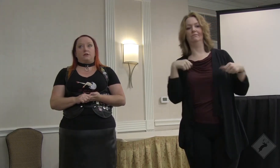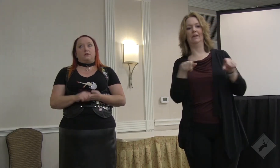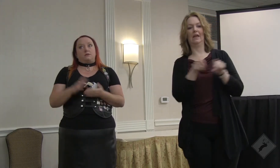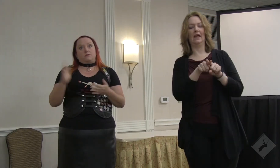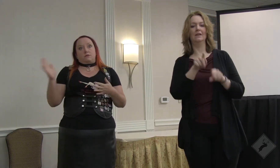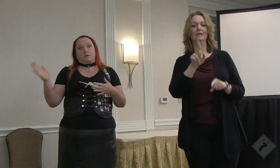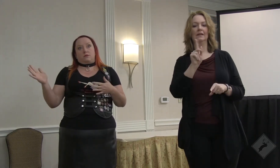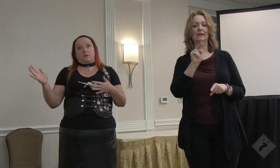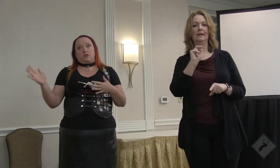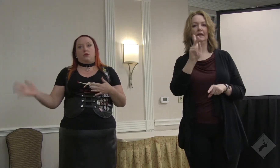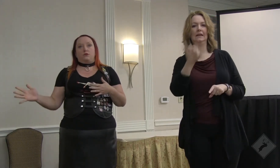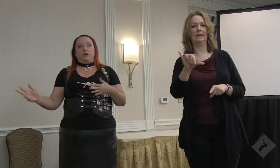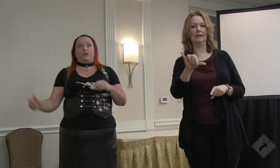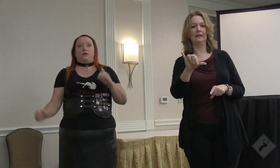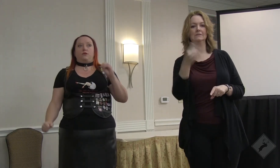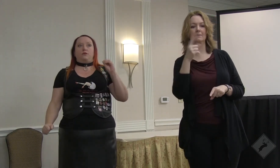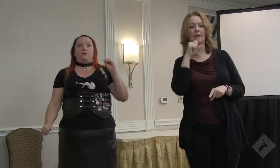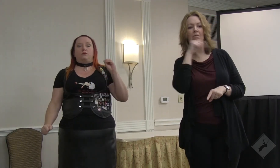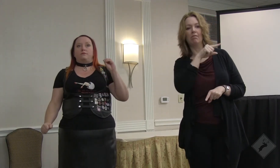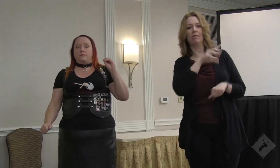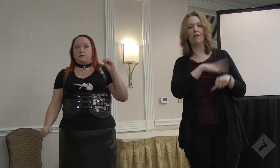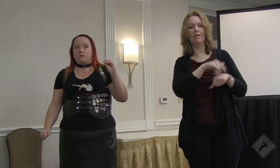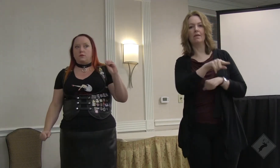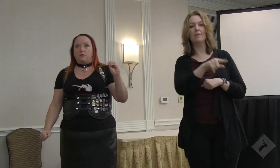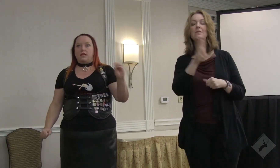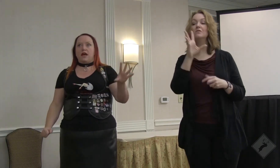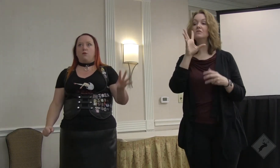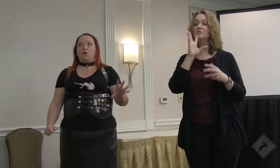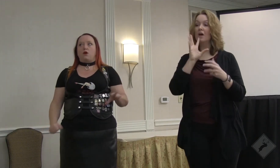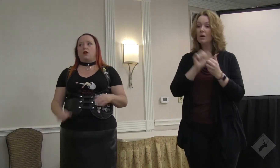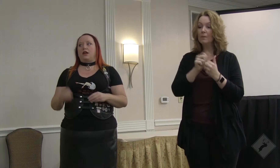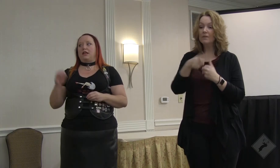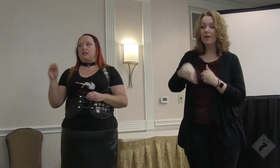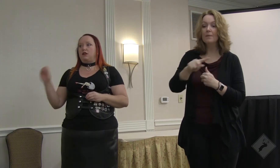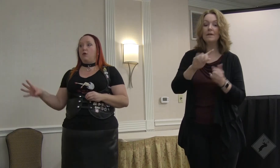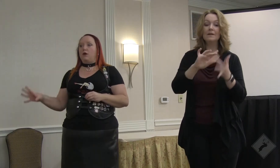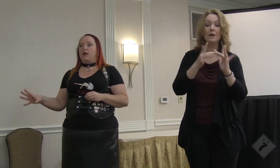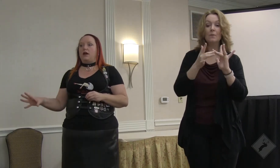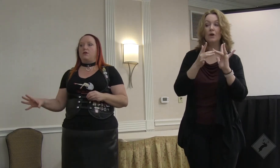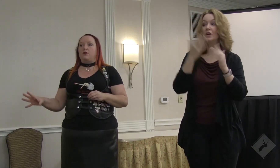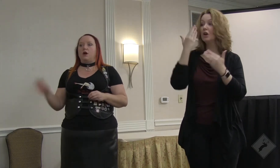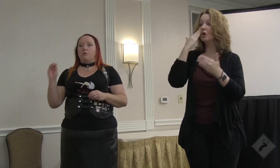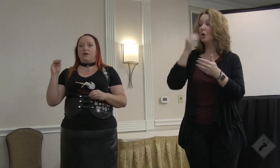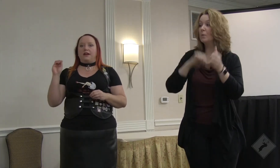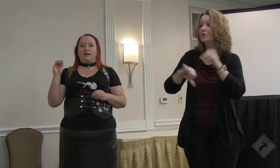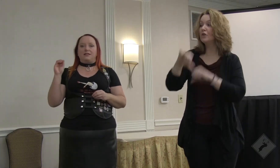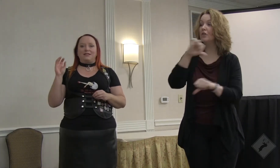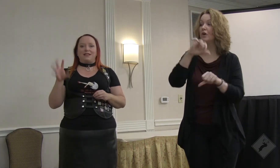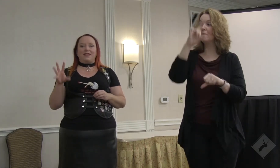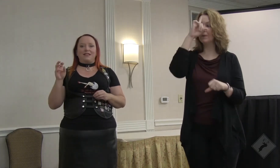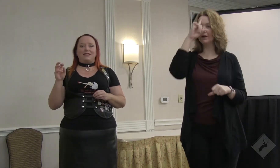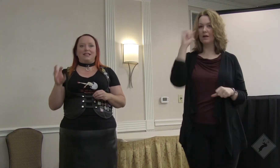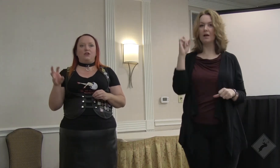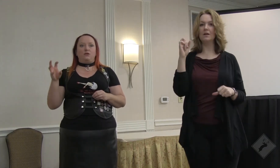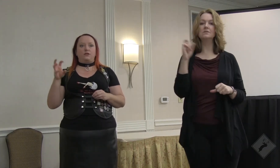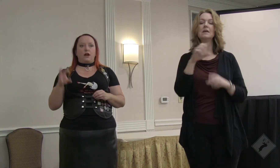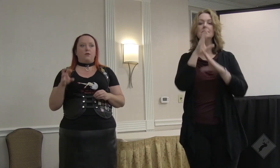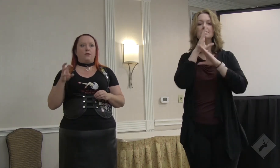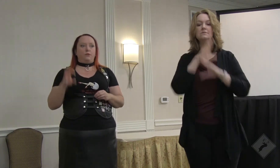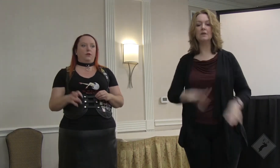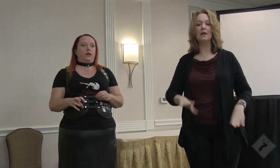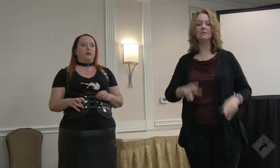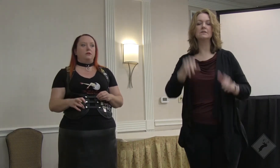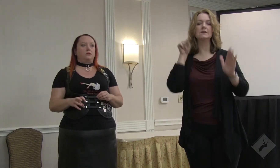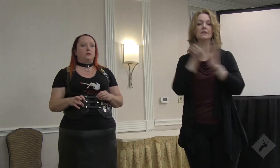And talk to each other, network, get to know one another, because silence kills